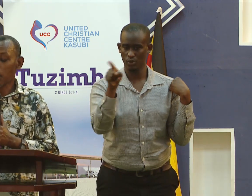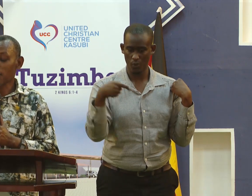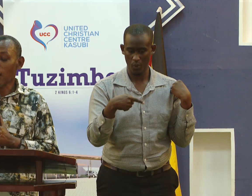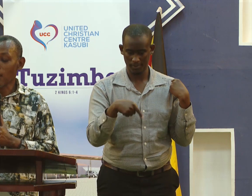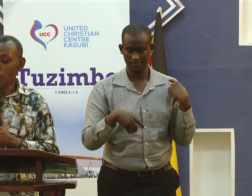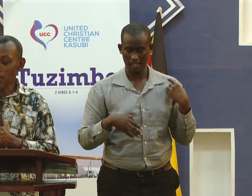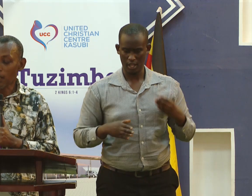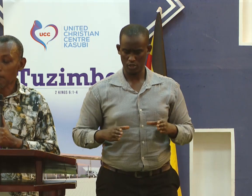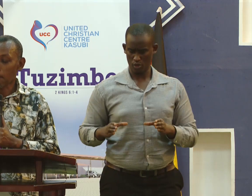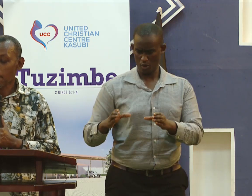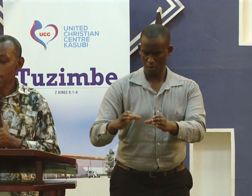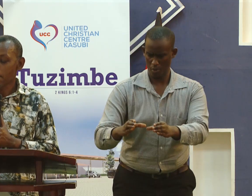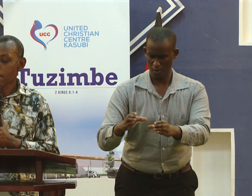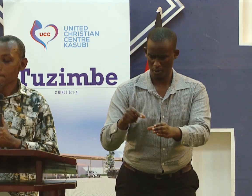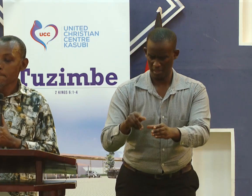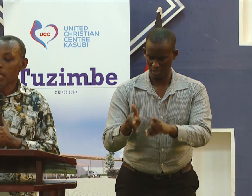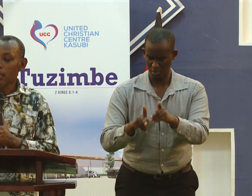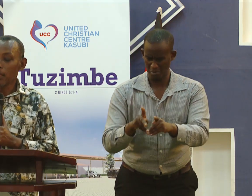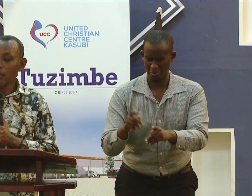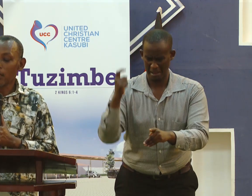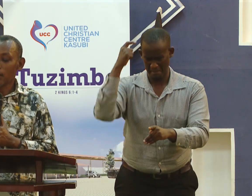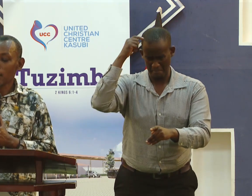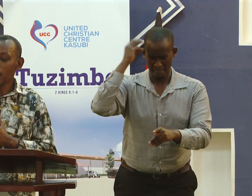So how can we help such people?